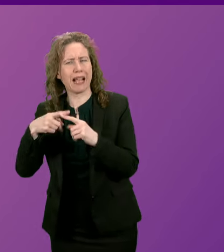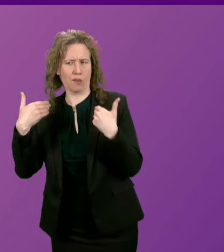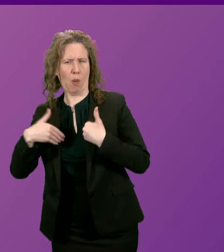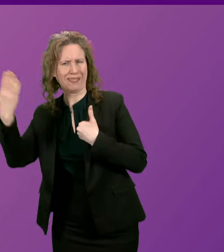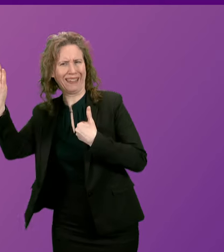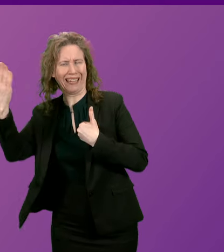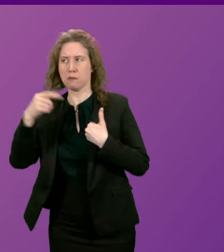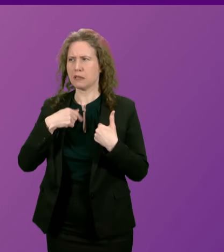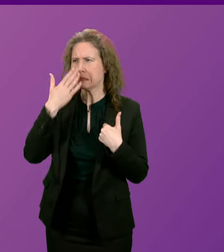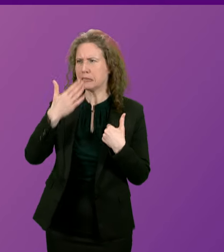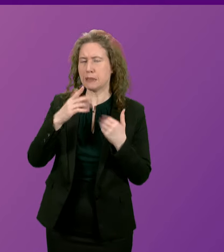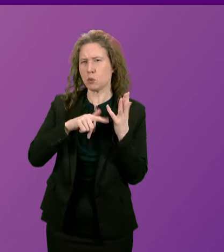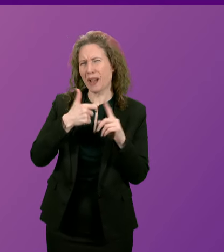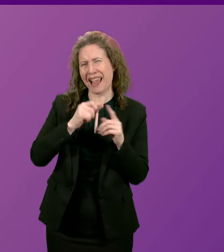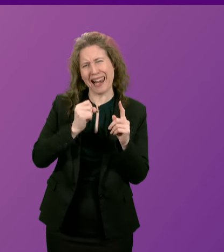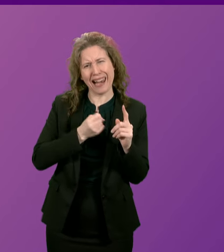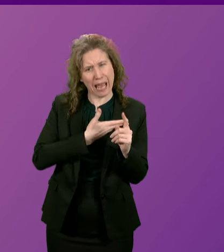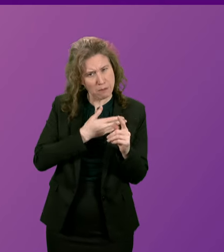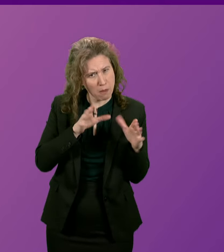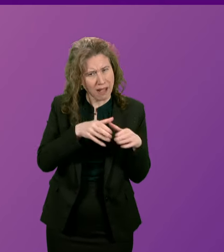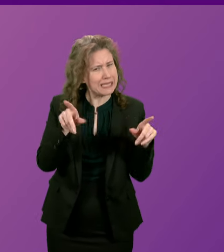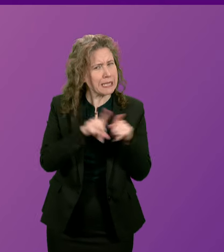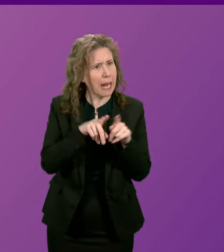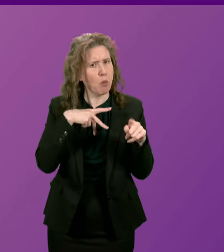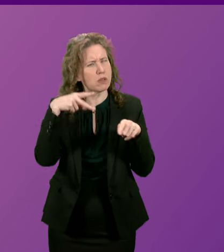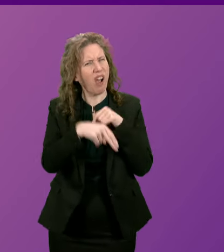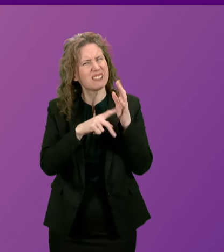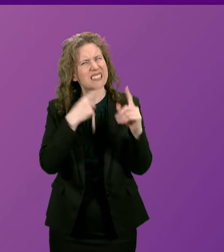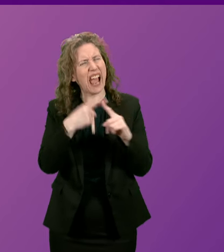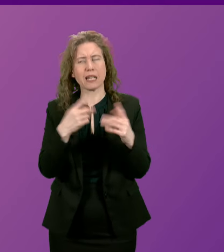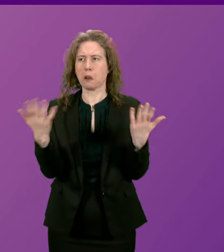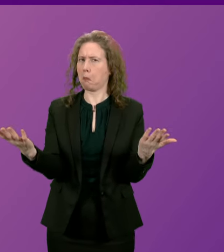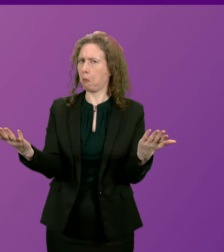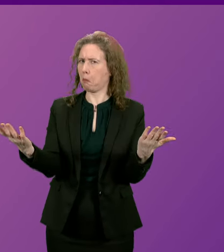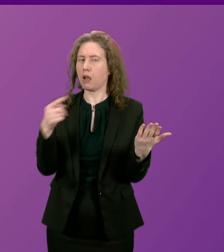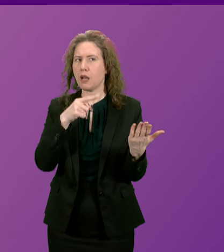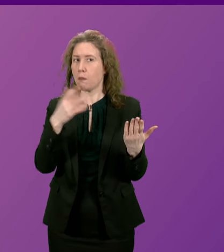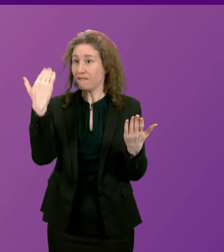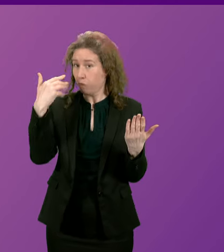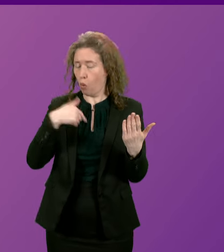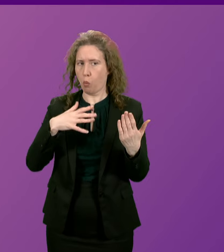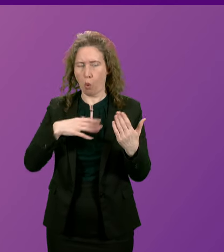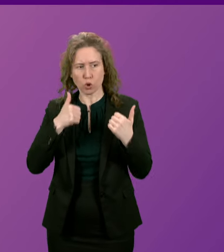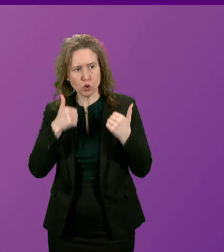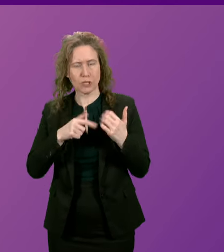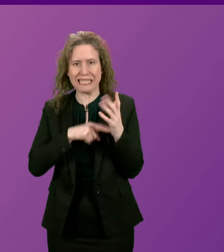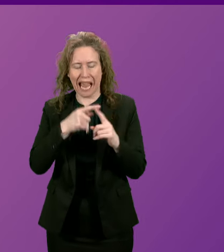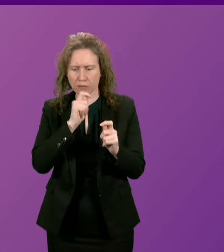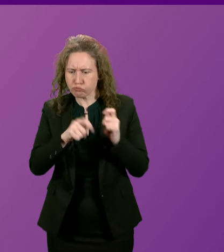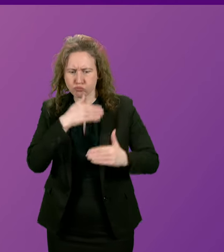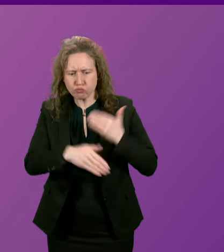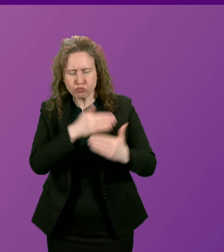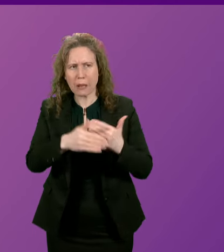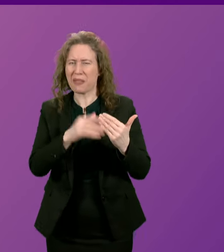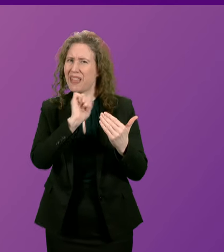the choice of the UK Labour Party. And Anas Alwar once did a platform of progressive taxation, but that, like all of his other principles,